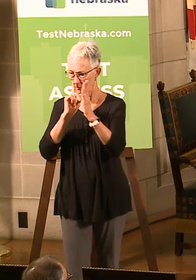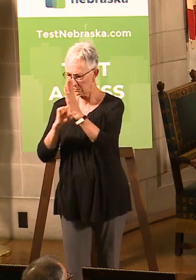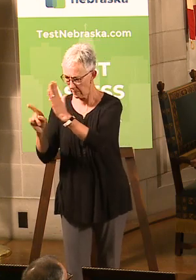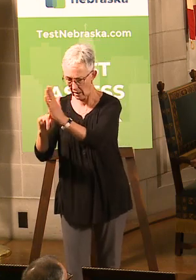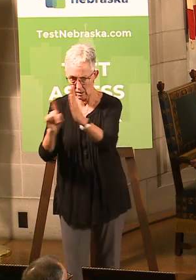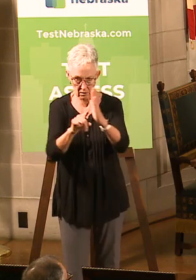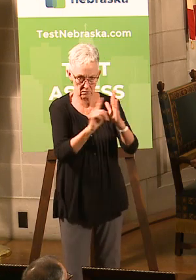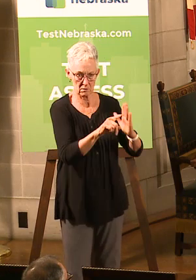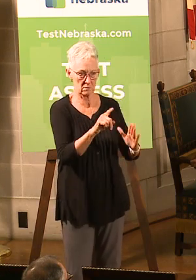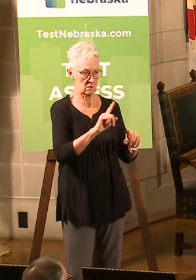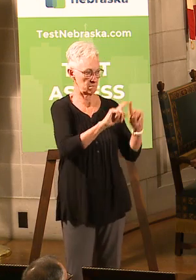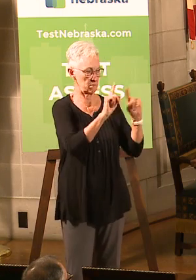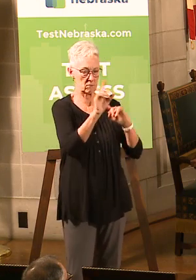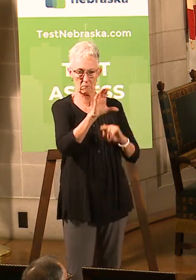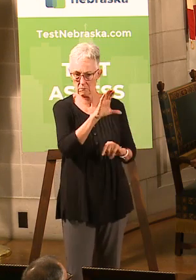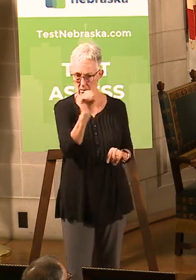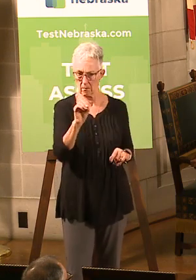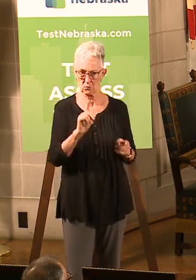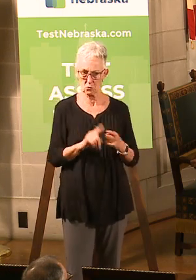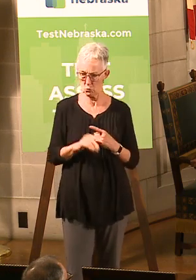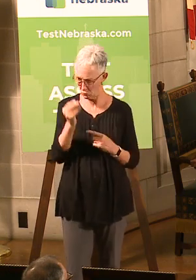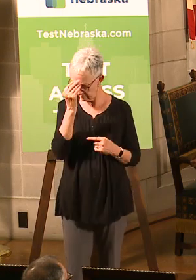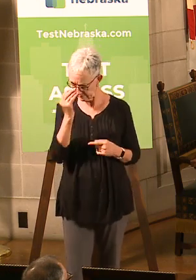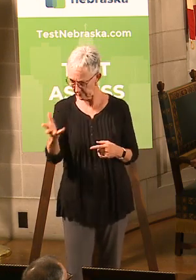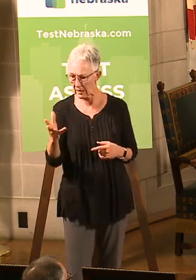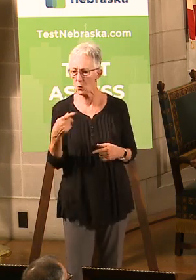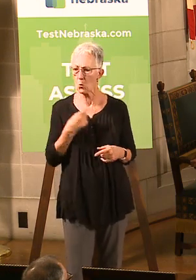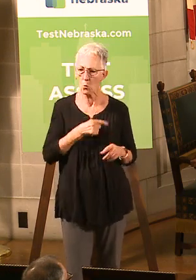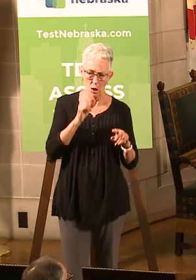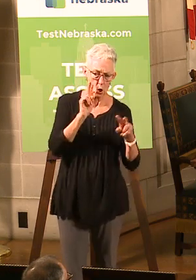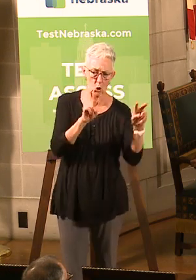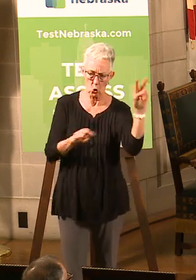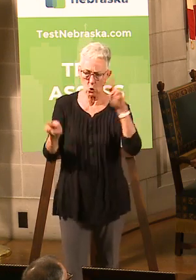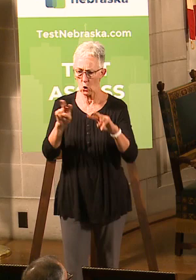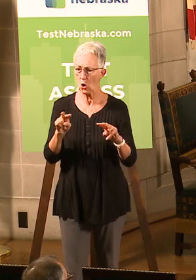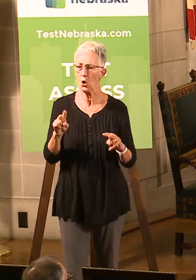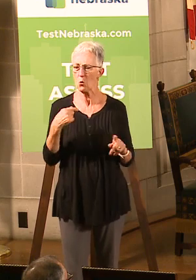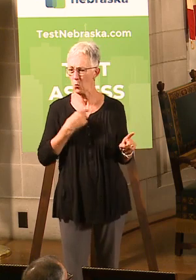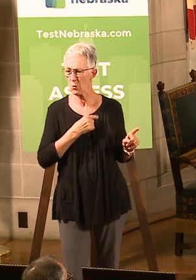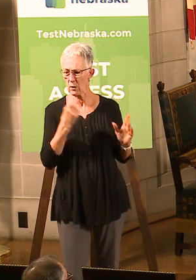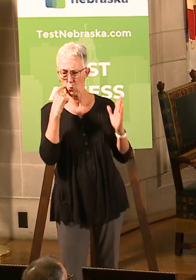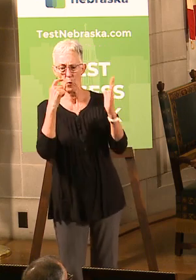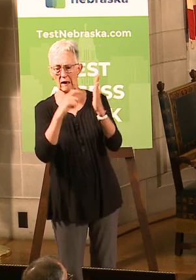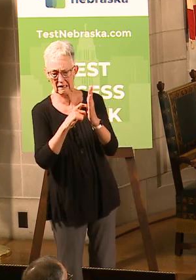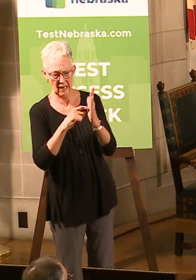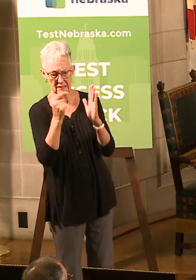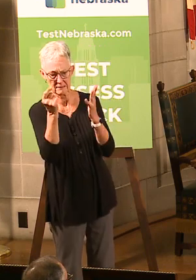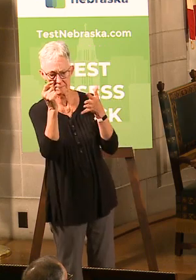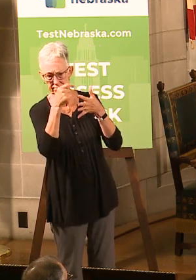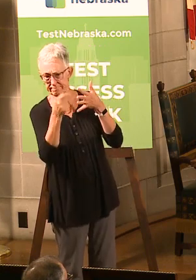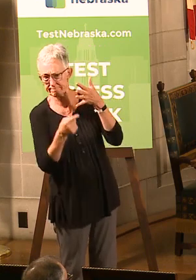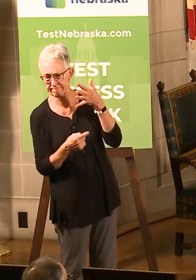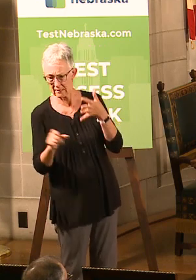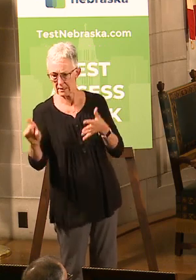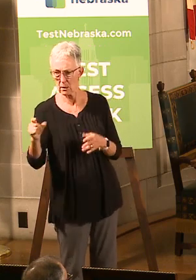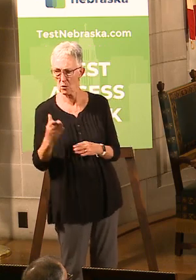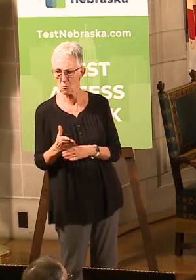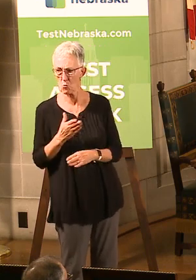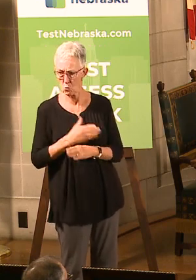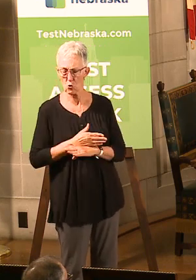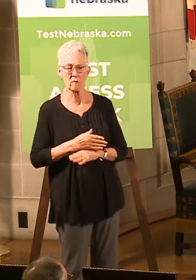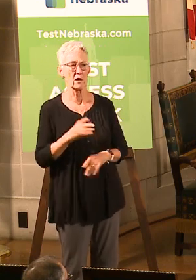to be able to give advice on how processing plants can adjust their practices to do a better job. We also